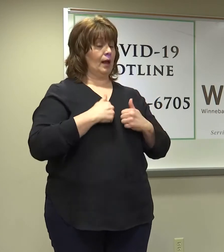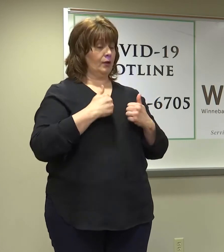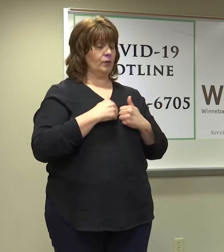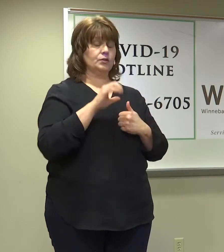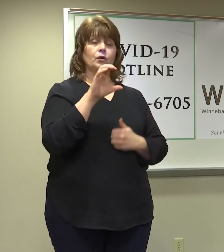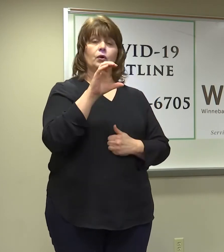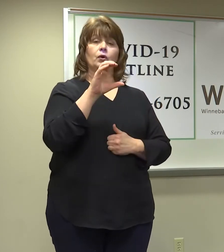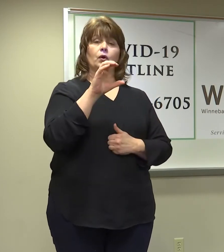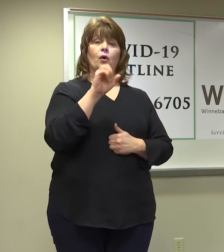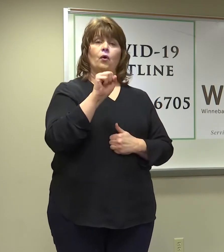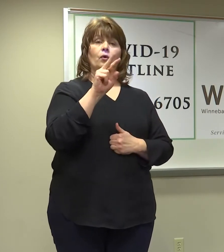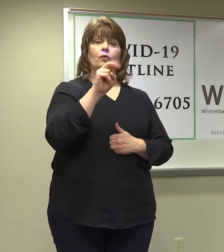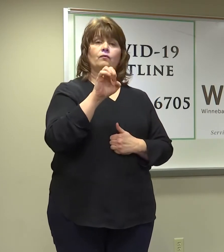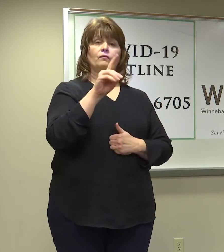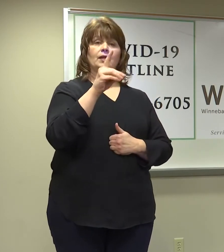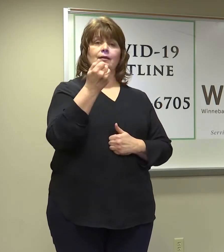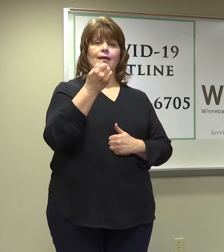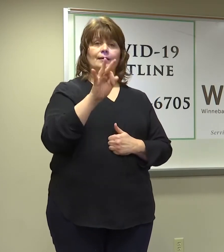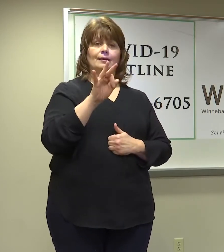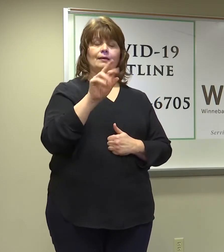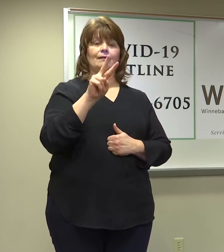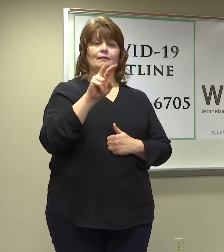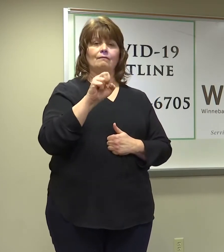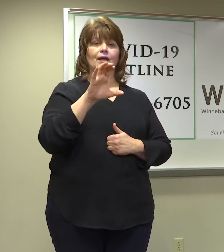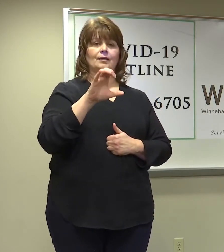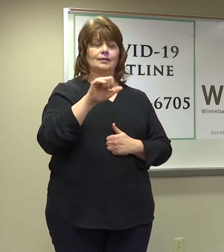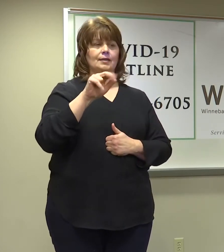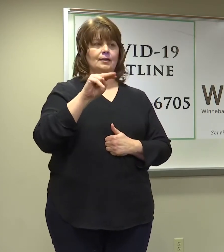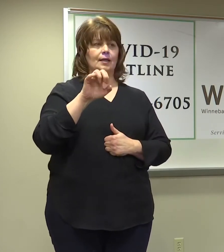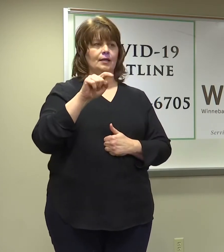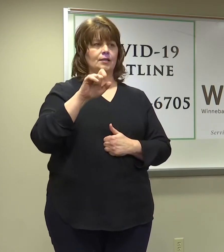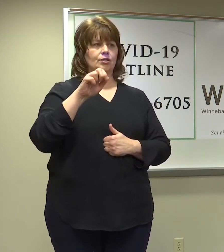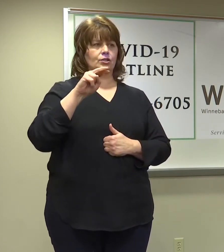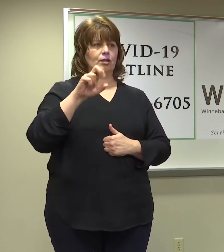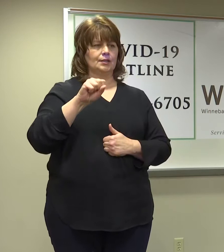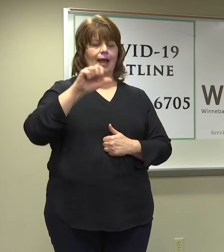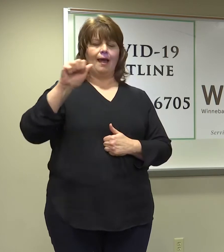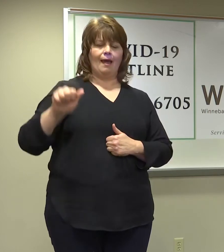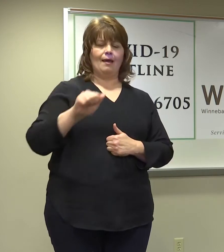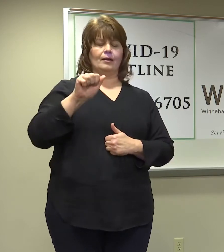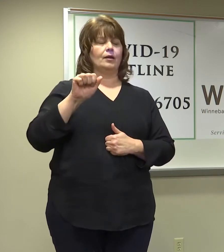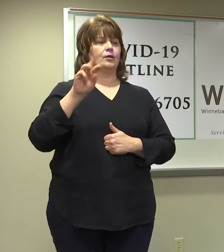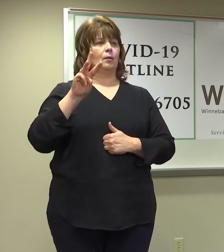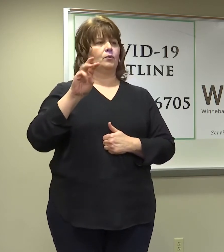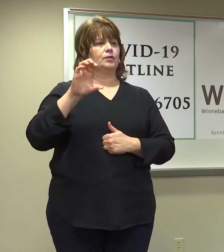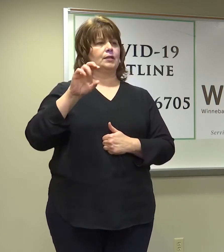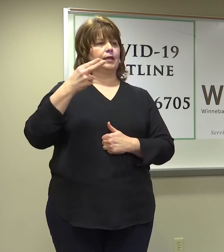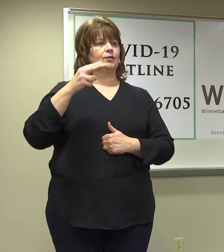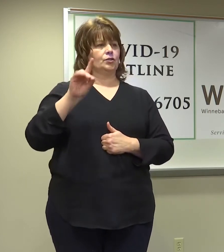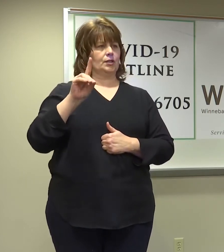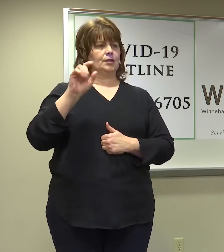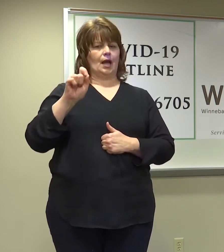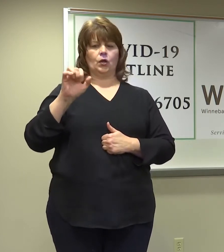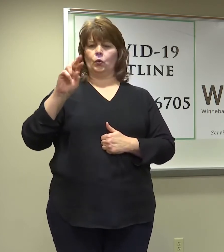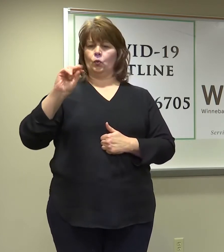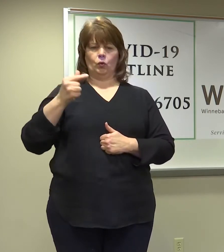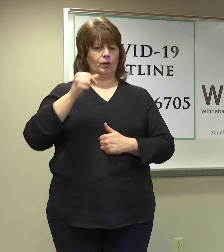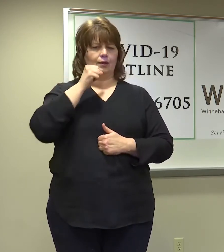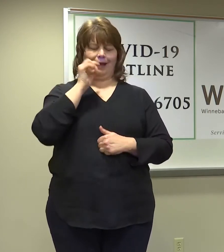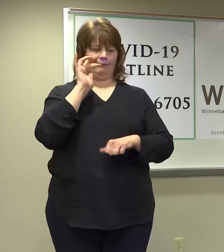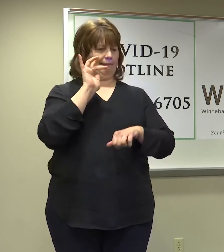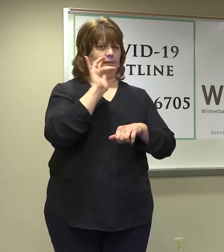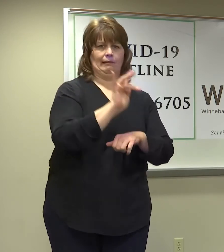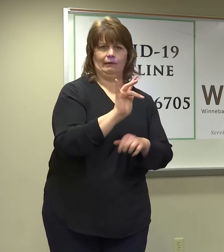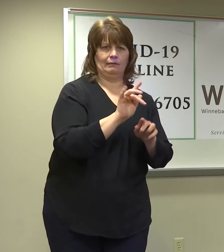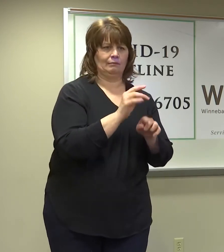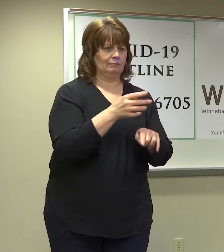COVID19vaccinations at WCHD.org. It will confirm back. It will not be an outside address. We're not going to ask you to click on